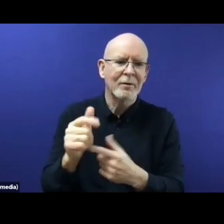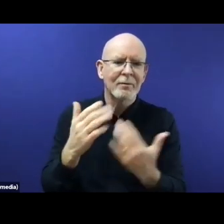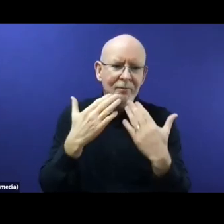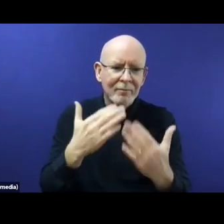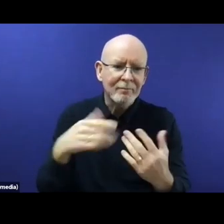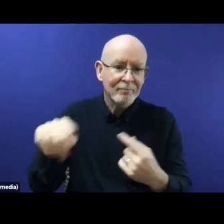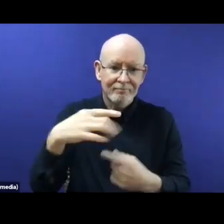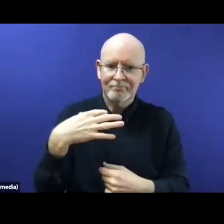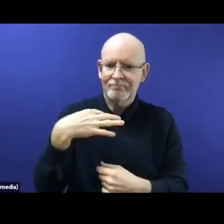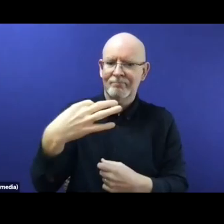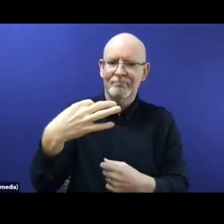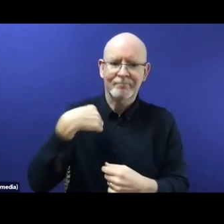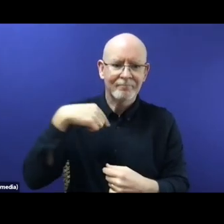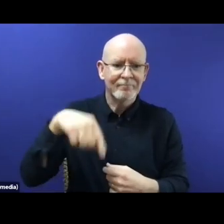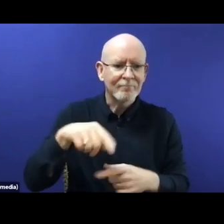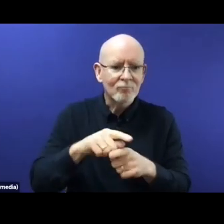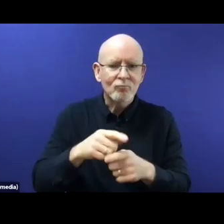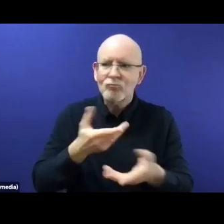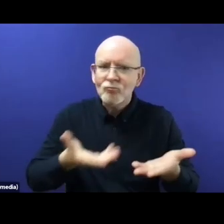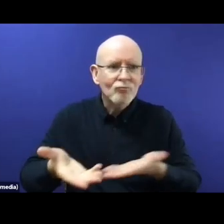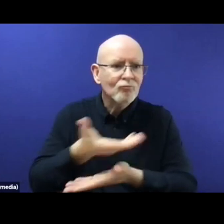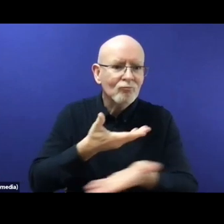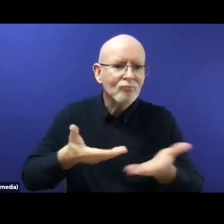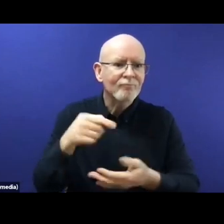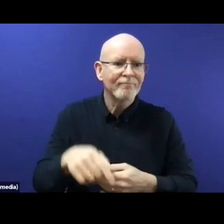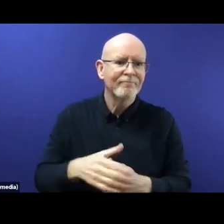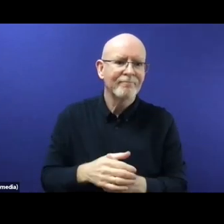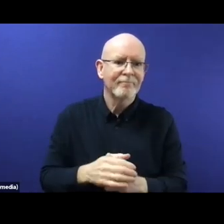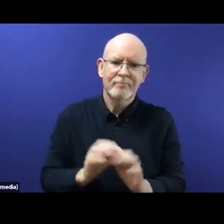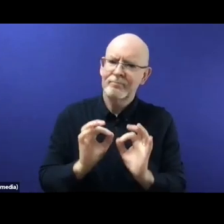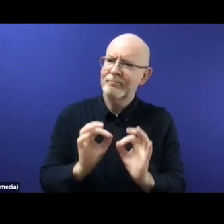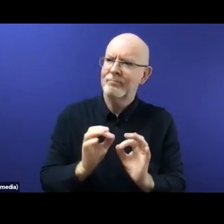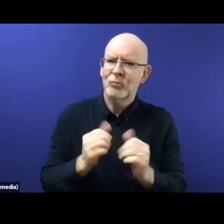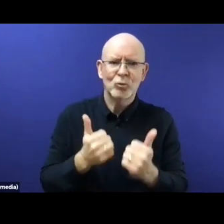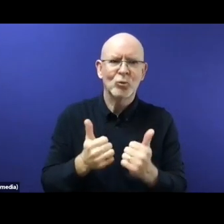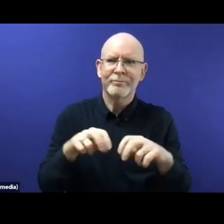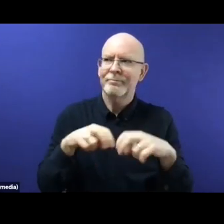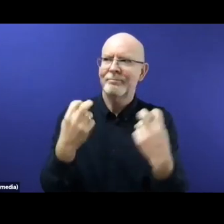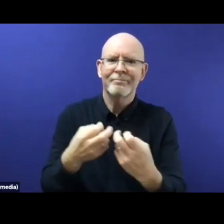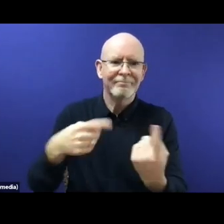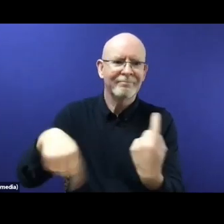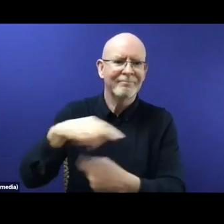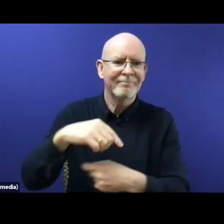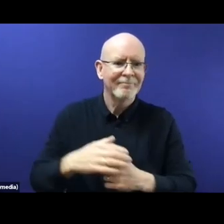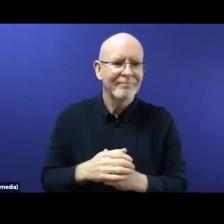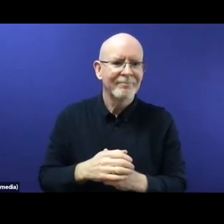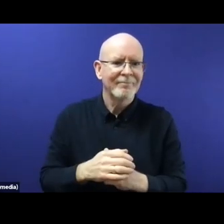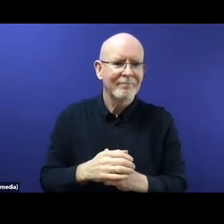Compact on Refugees. Imagine, or let's assume that we don't know anything about the GCR, and we just didn't